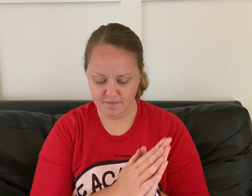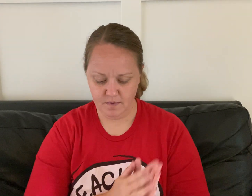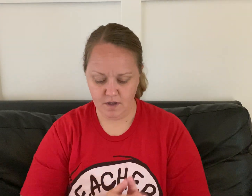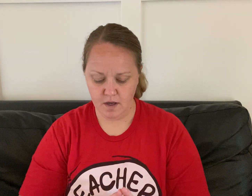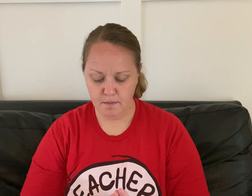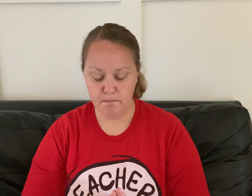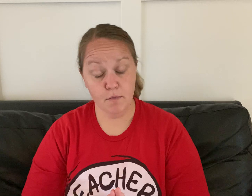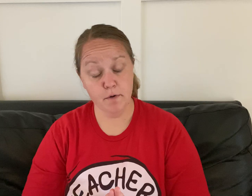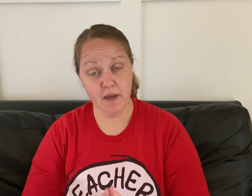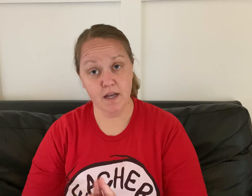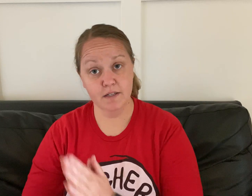mermaid